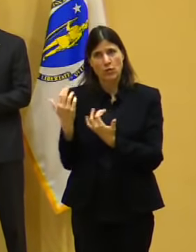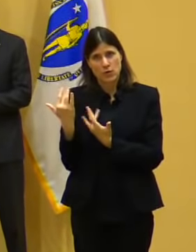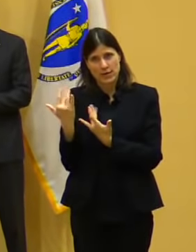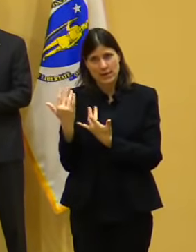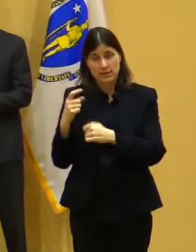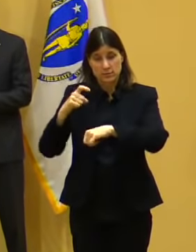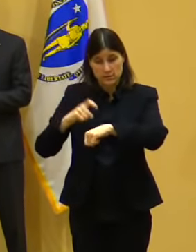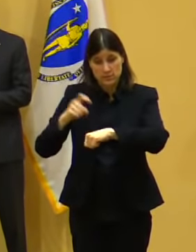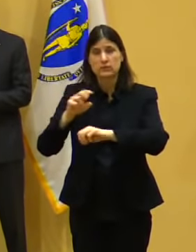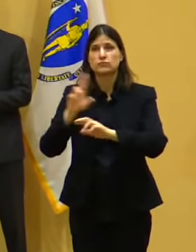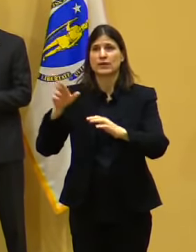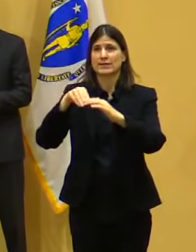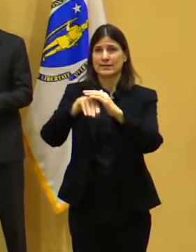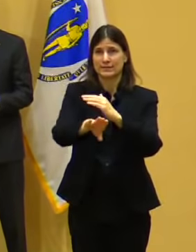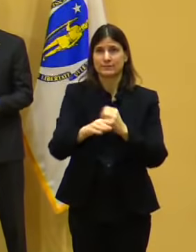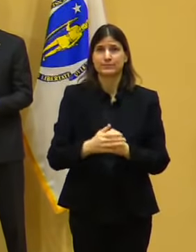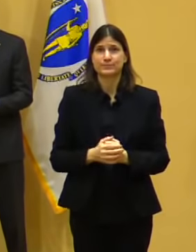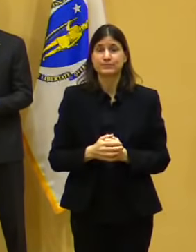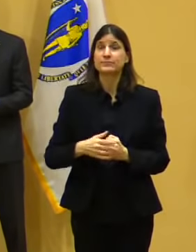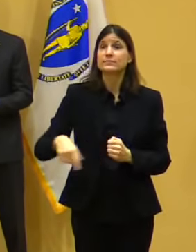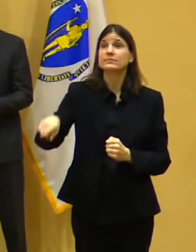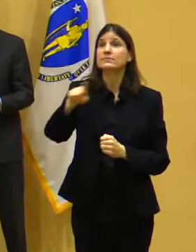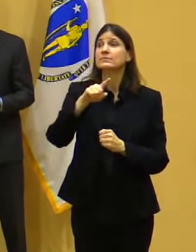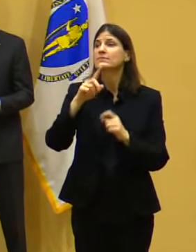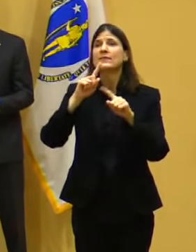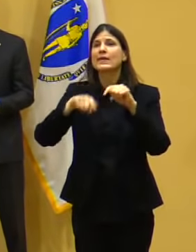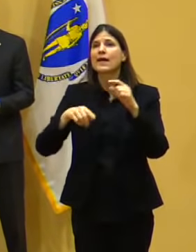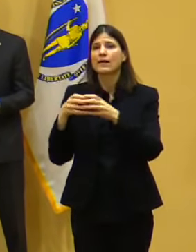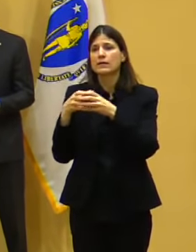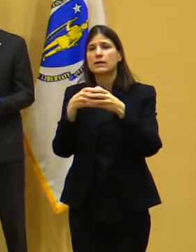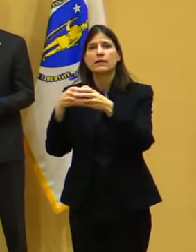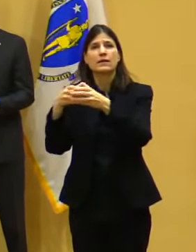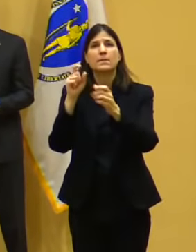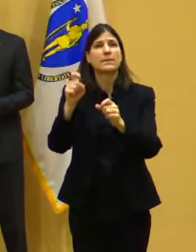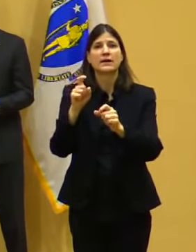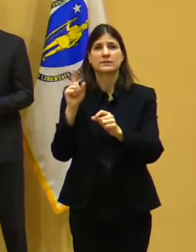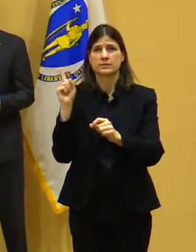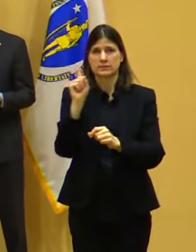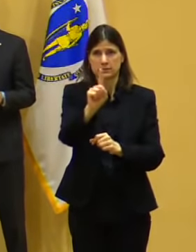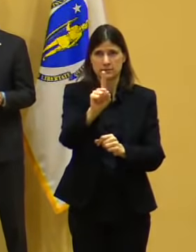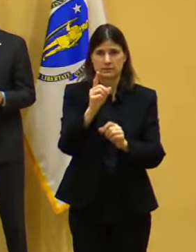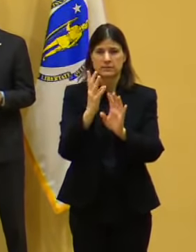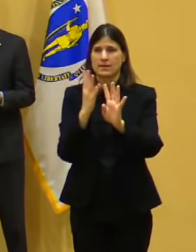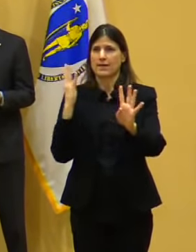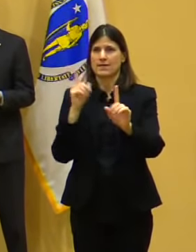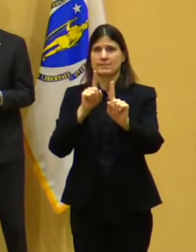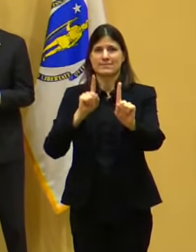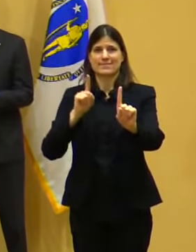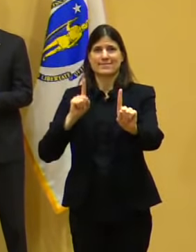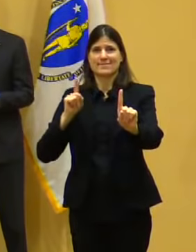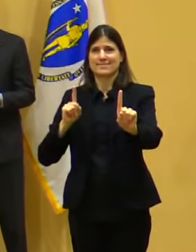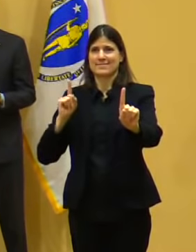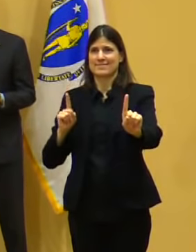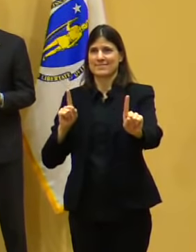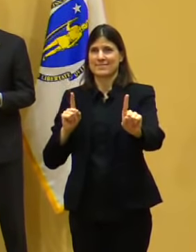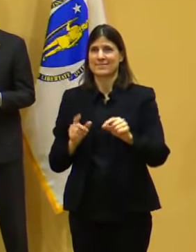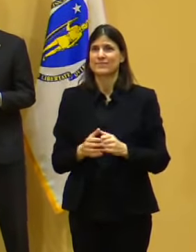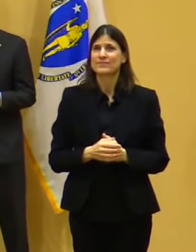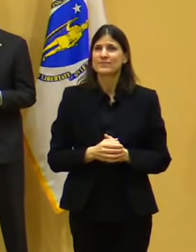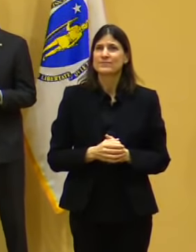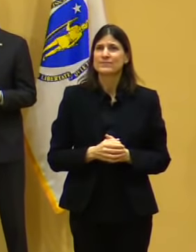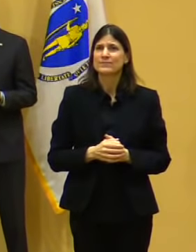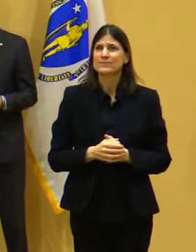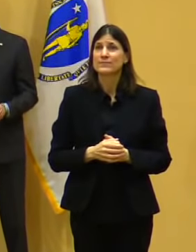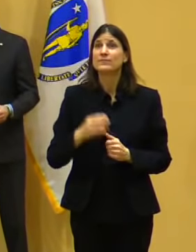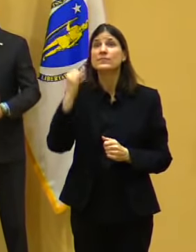from someone you do not know, you do not trust, to take you to a vaccination appointment. We encourage you, as the person